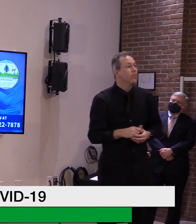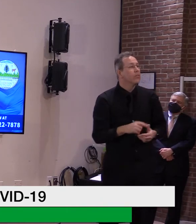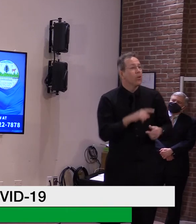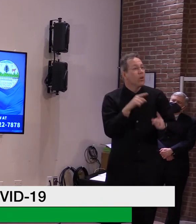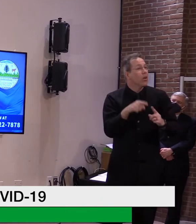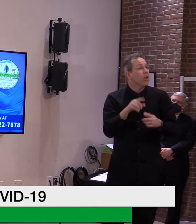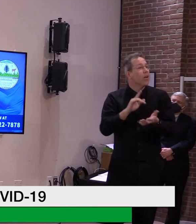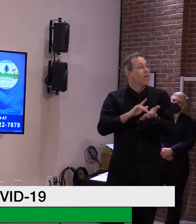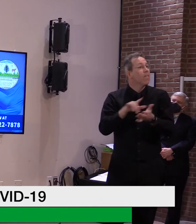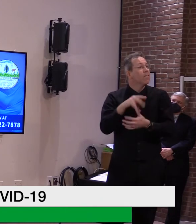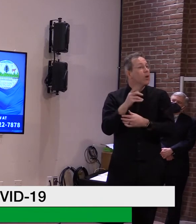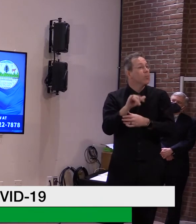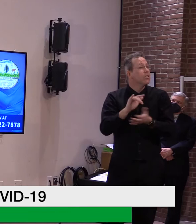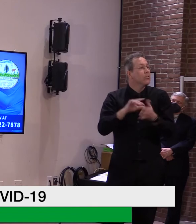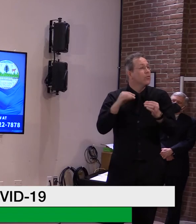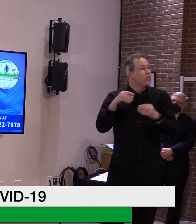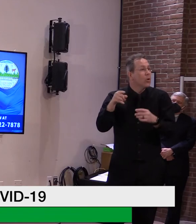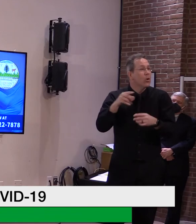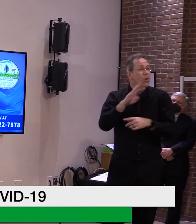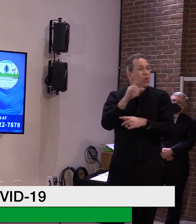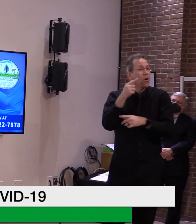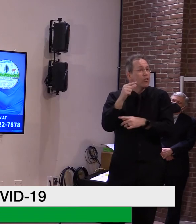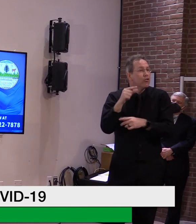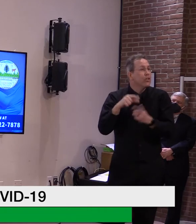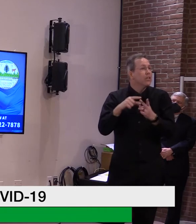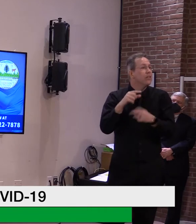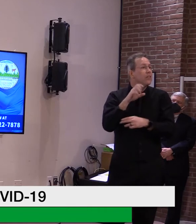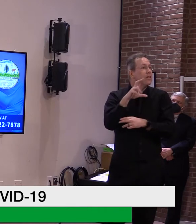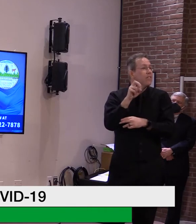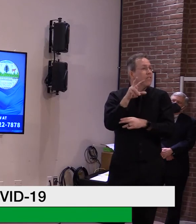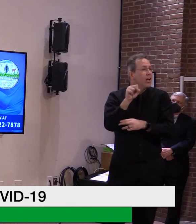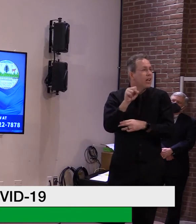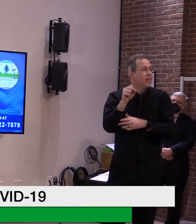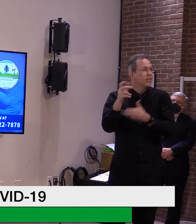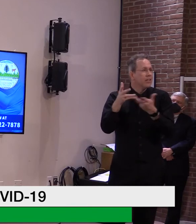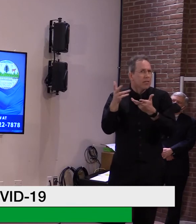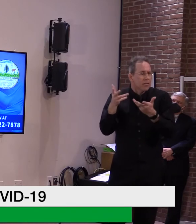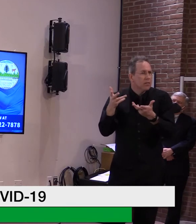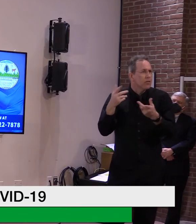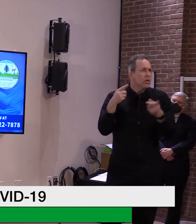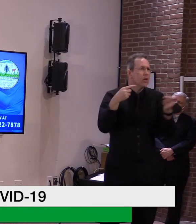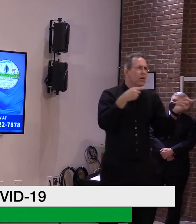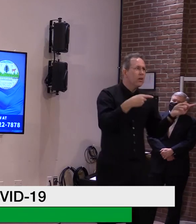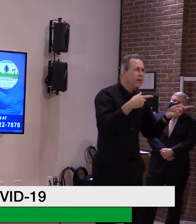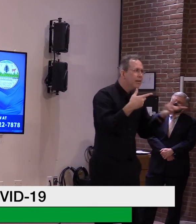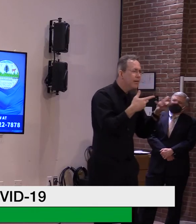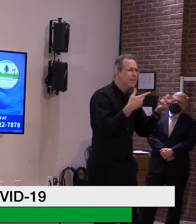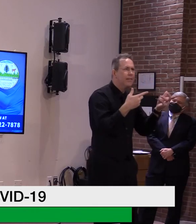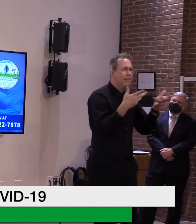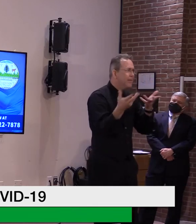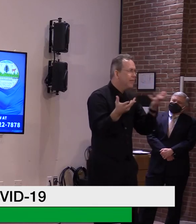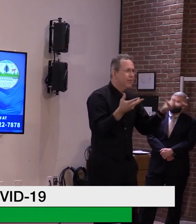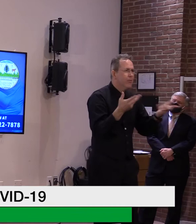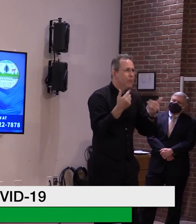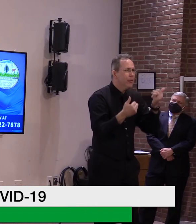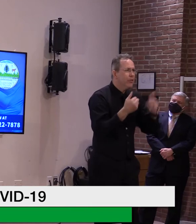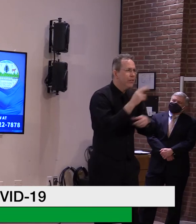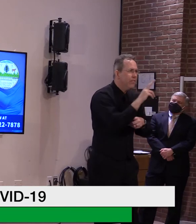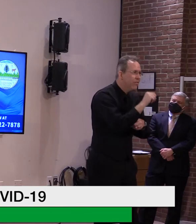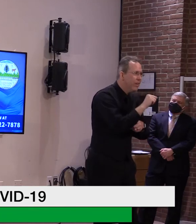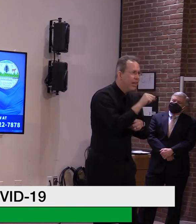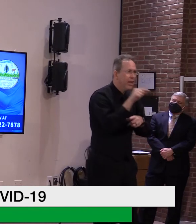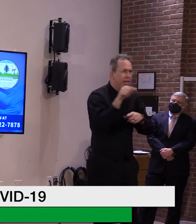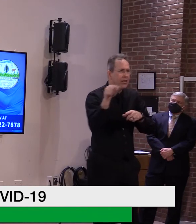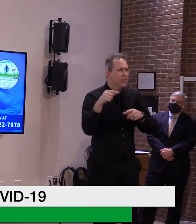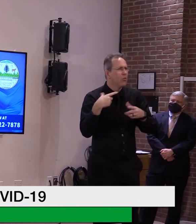with the pharmacies, uh, and as well with the Department of Defense. Uh, we lack, uh, we're losing control in some respects. And we're a